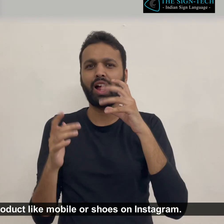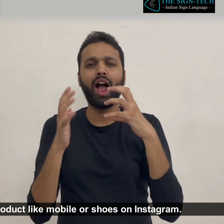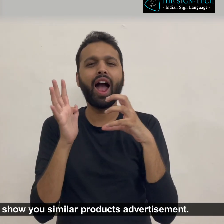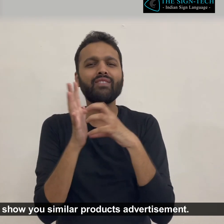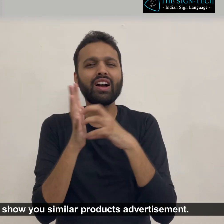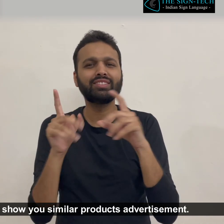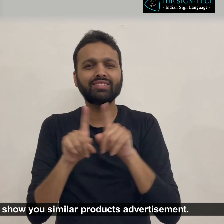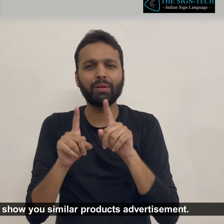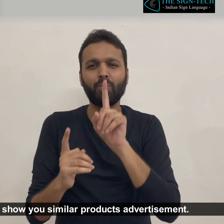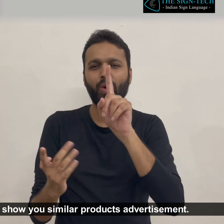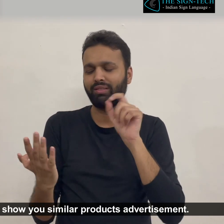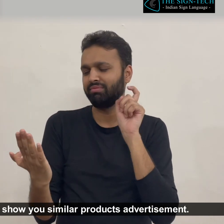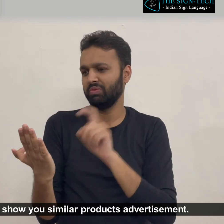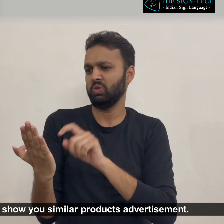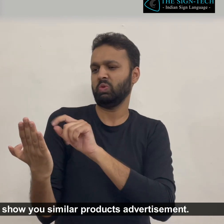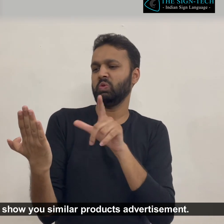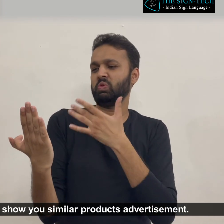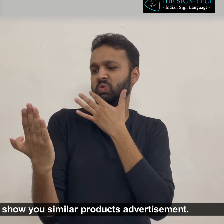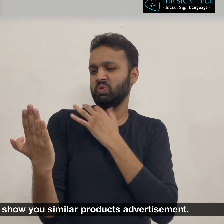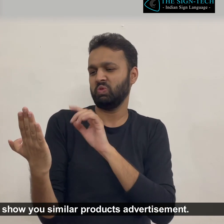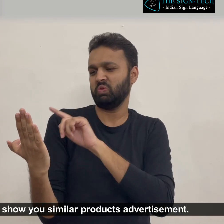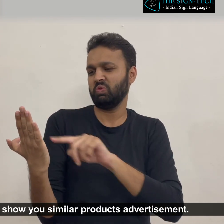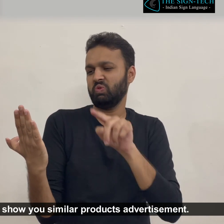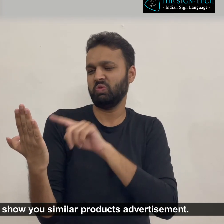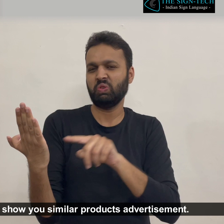it will automatically show you similar products advertisement.